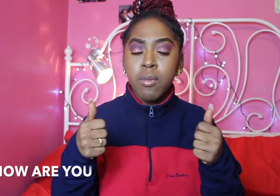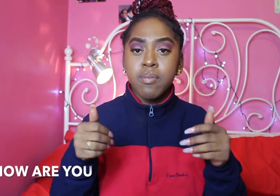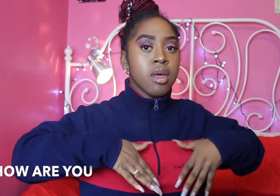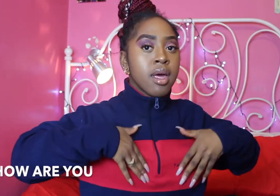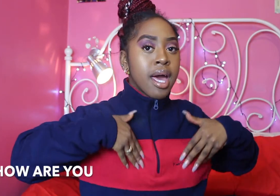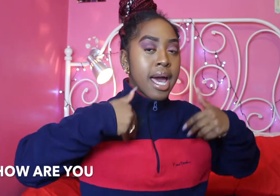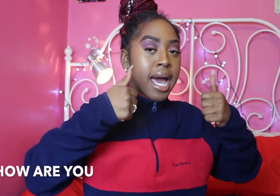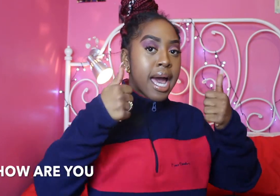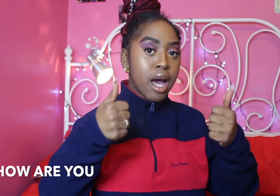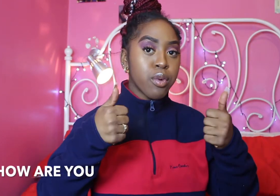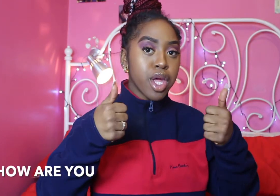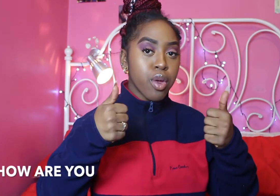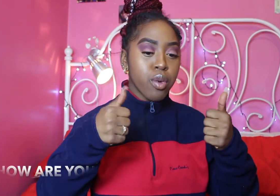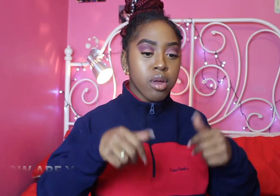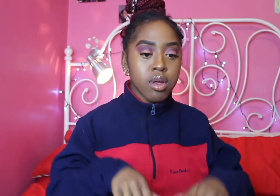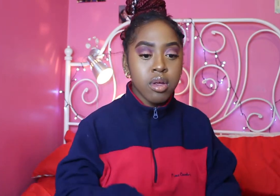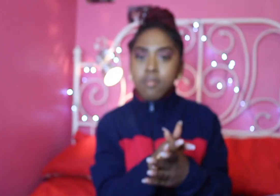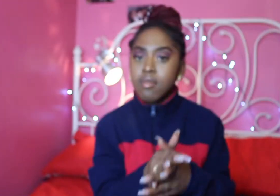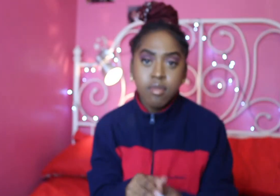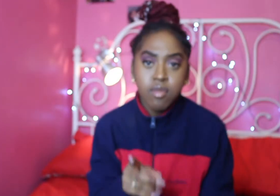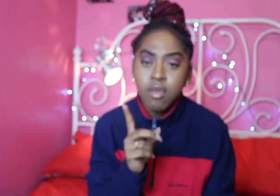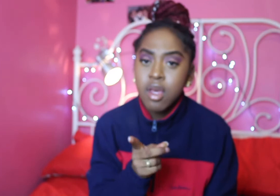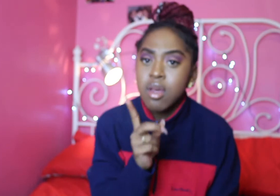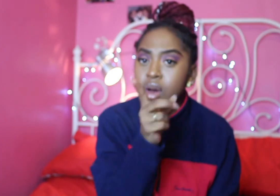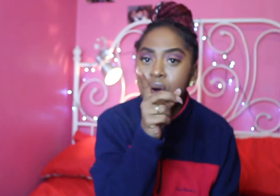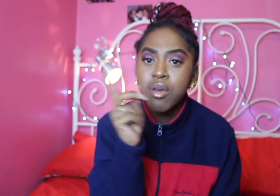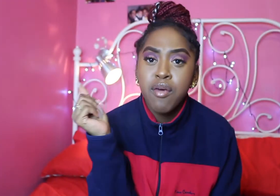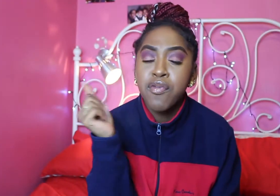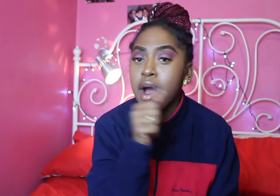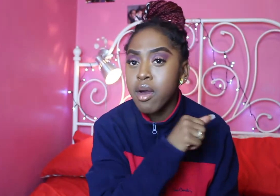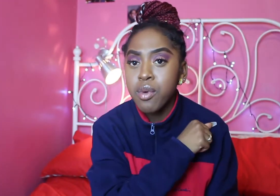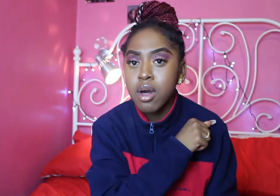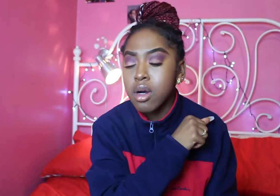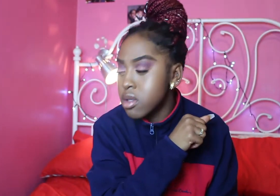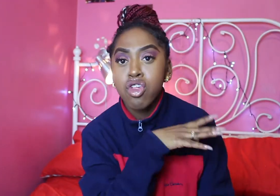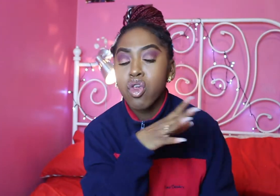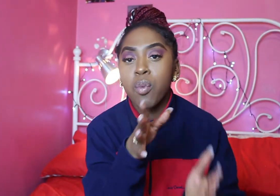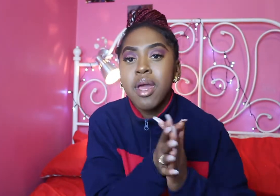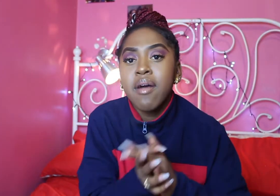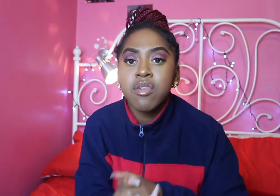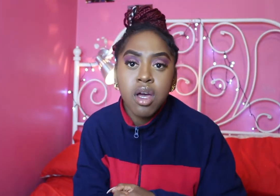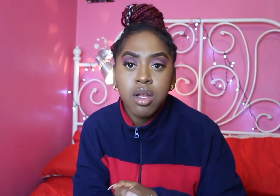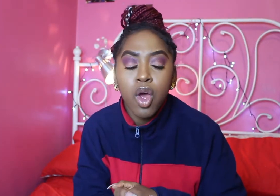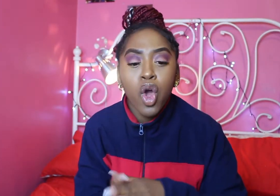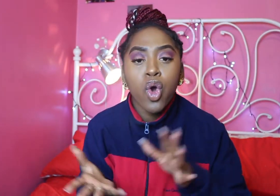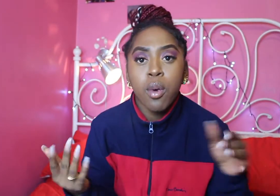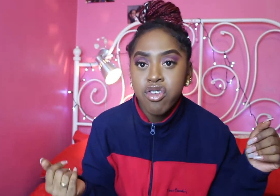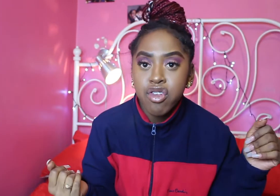how are you on fire we are so we have done questions